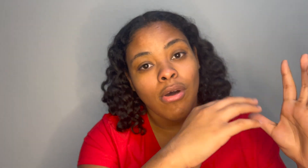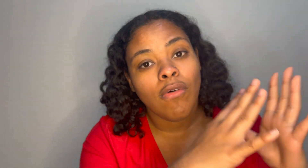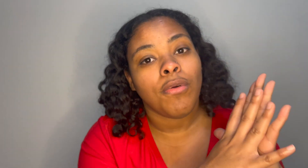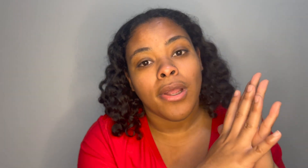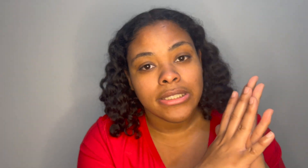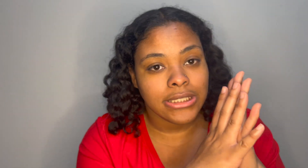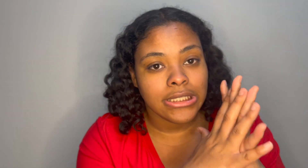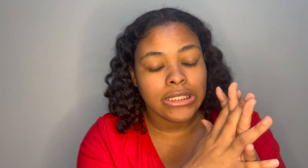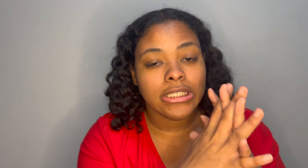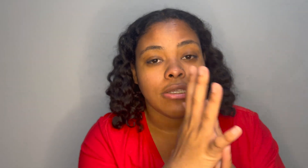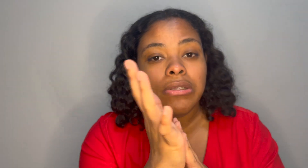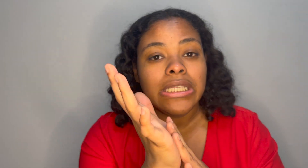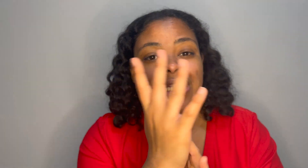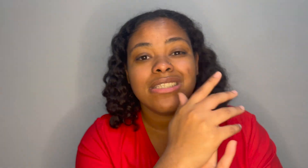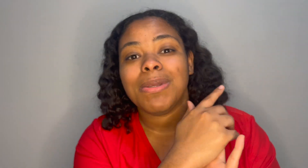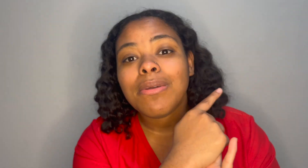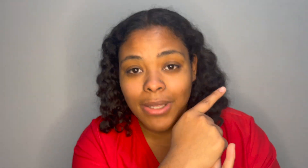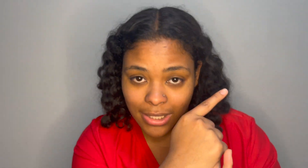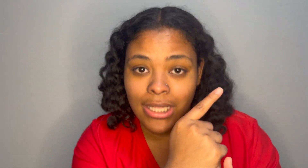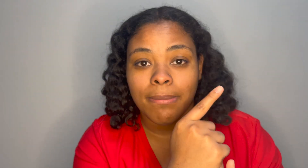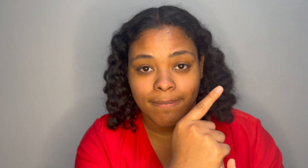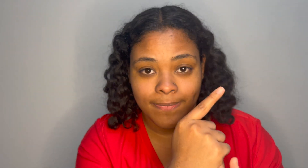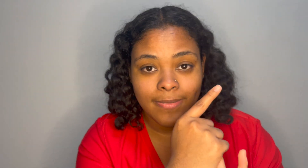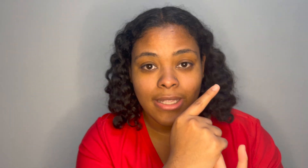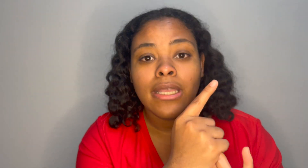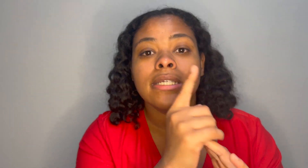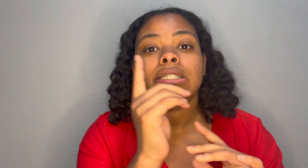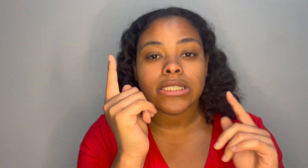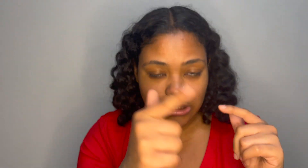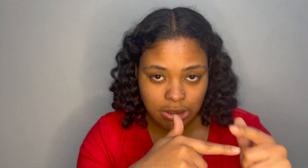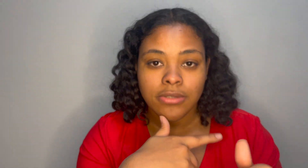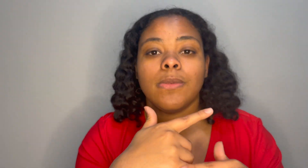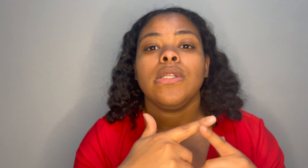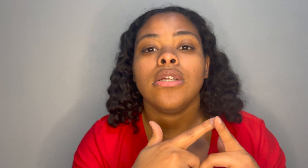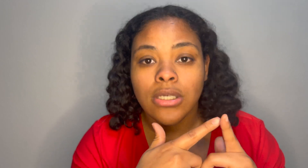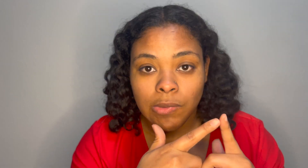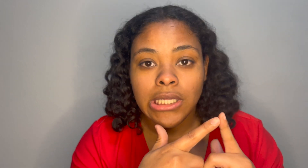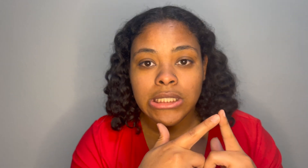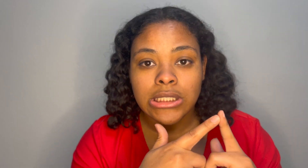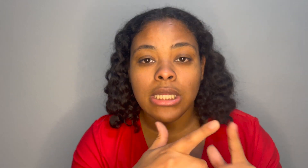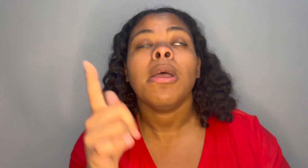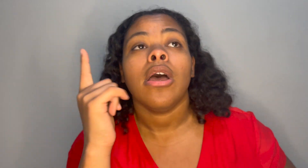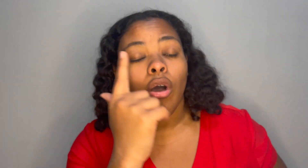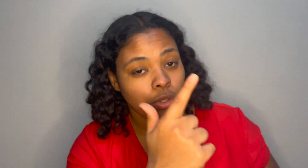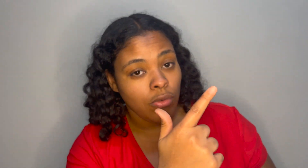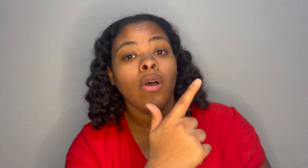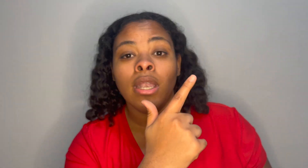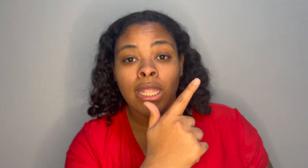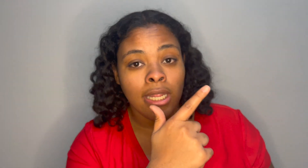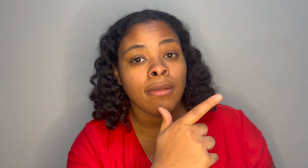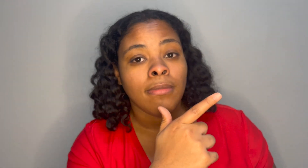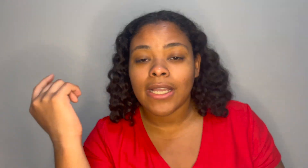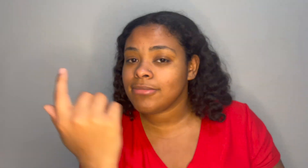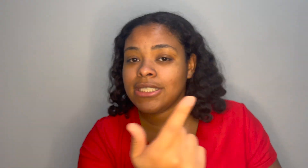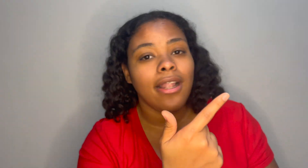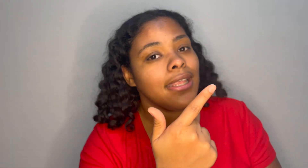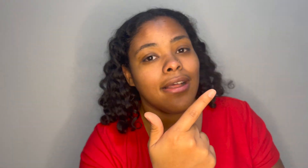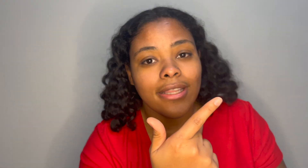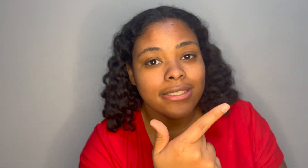overall decision so you need to speak with him because trust me when you're in a relationship oh you're gonna need him i'm telling y'all this